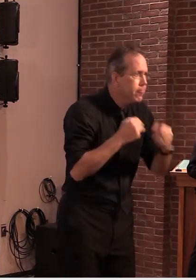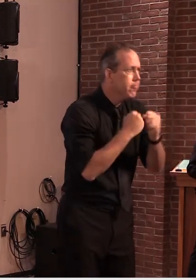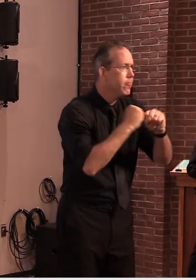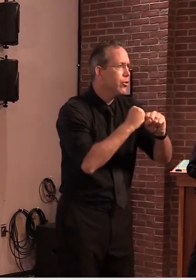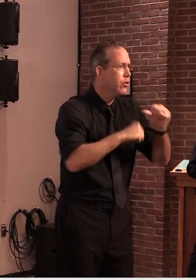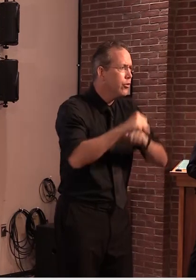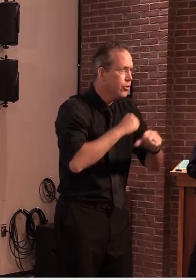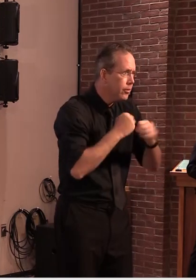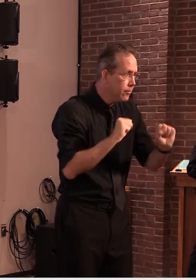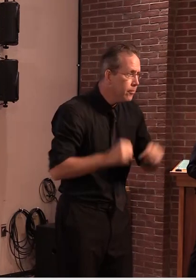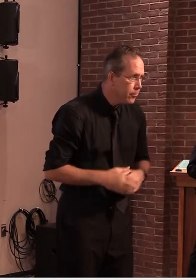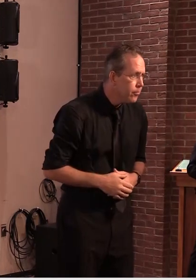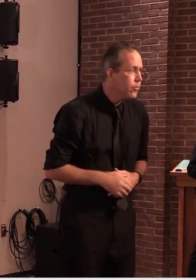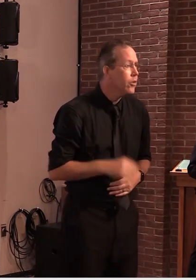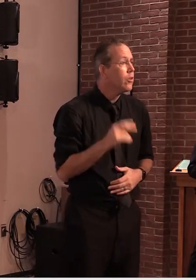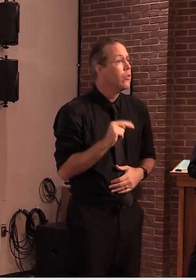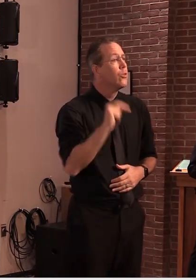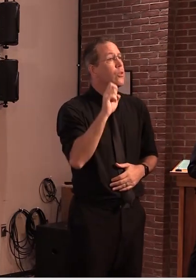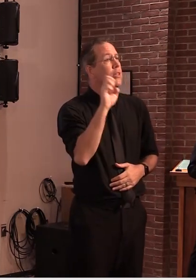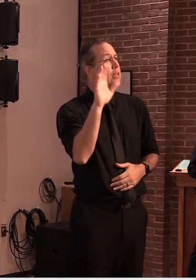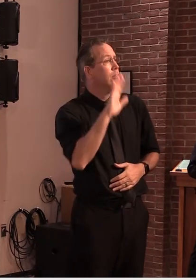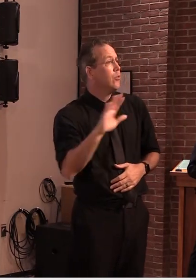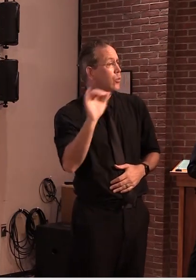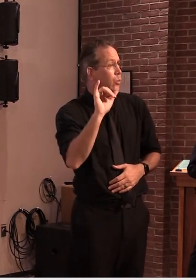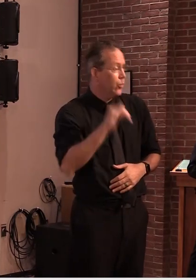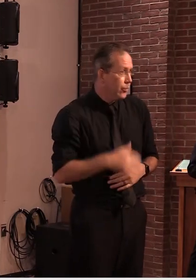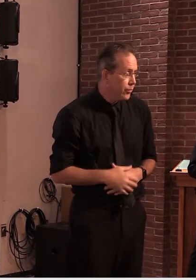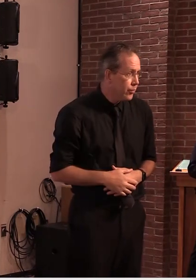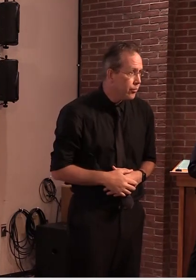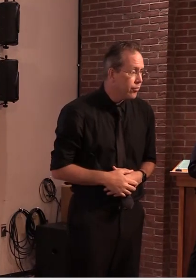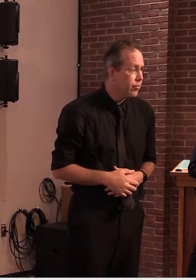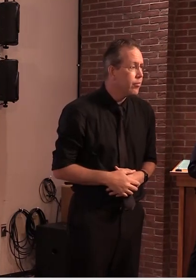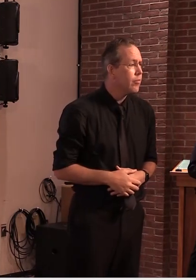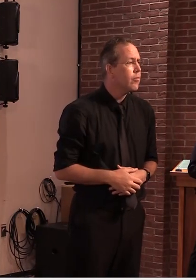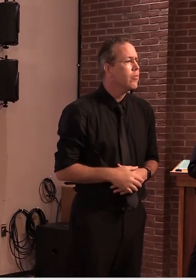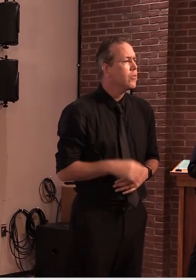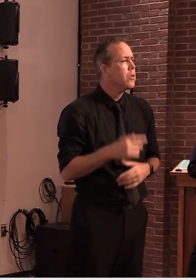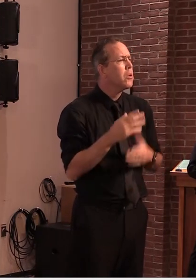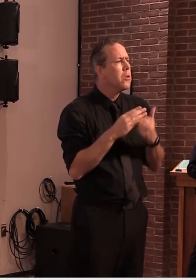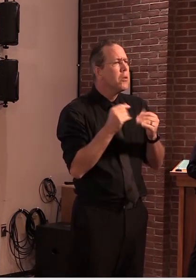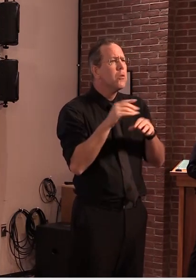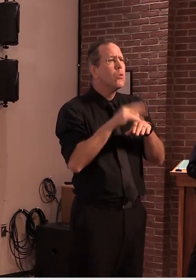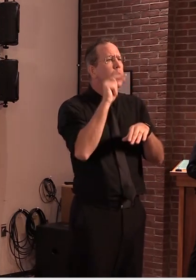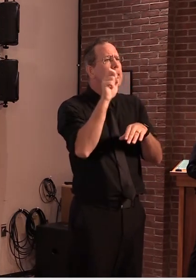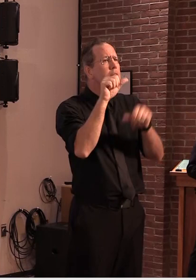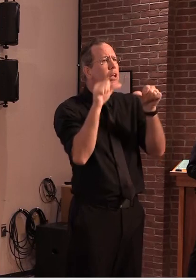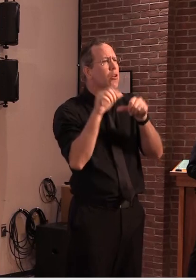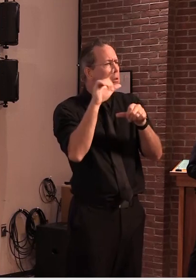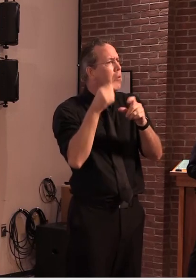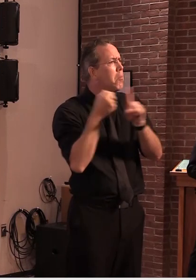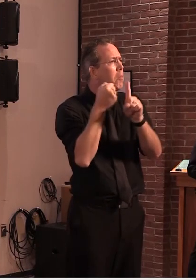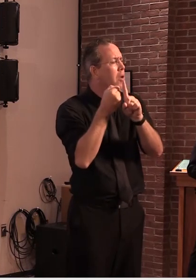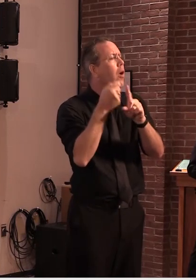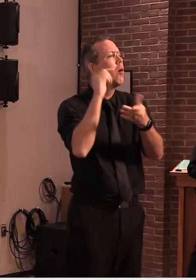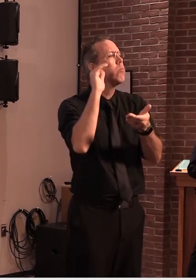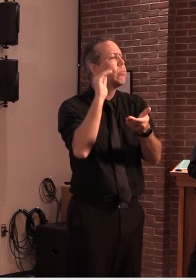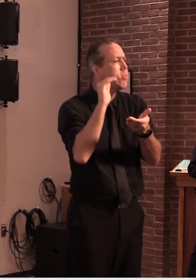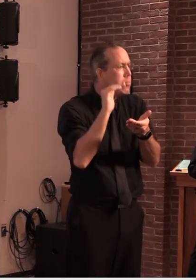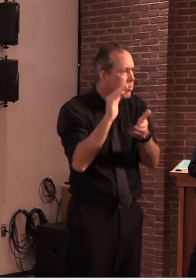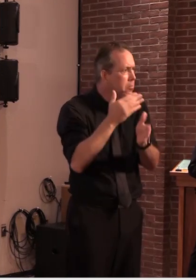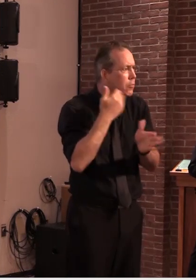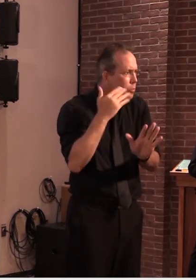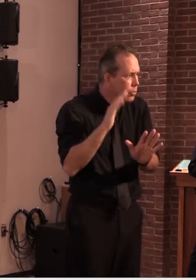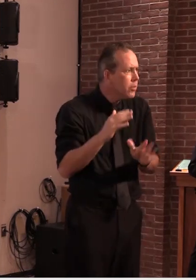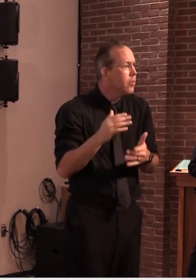down compared to last week, albeit slightly at 0.5 percent. This breaks with a four-week streak